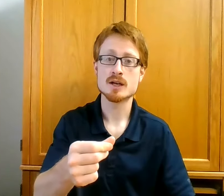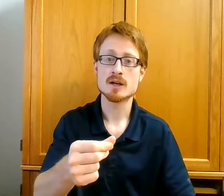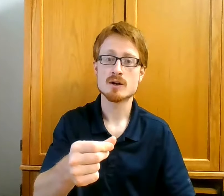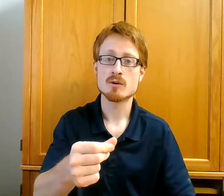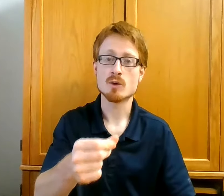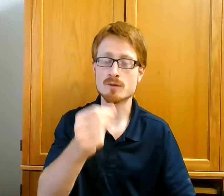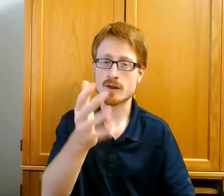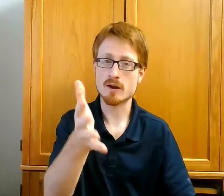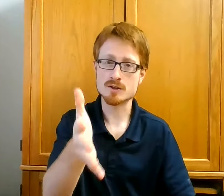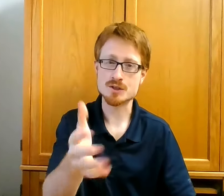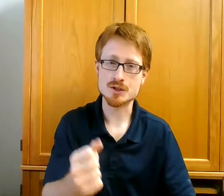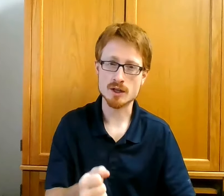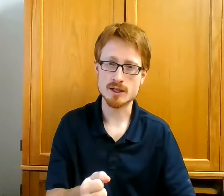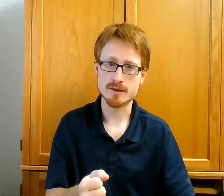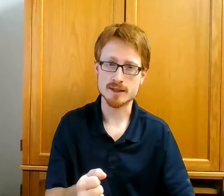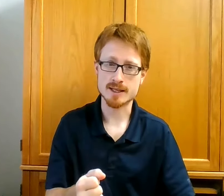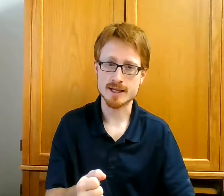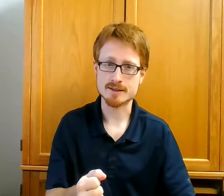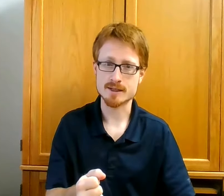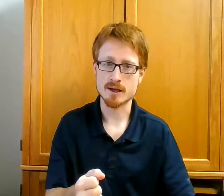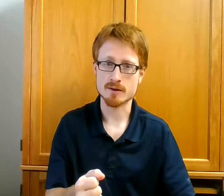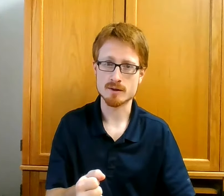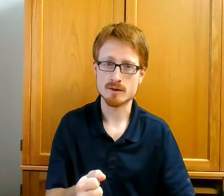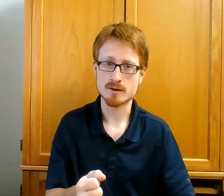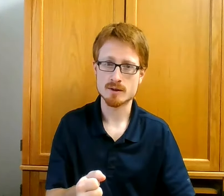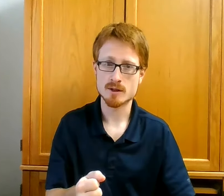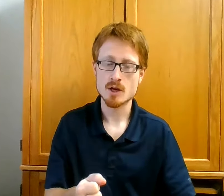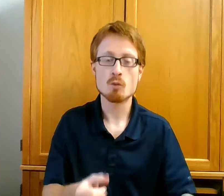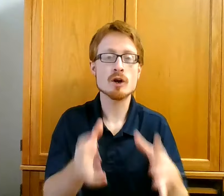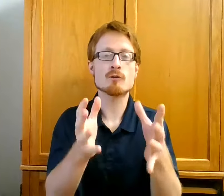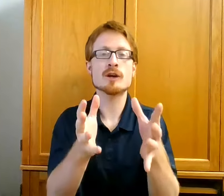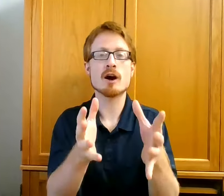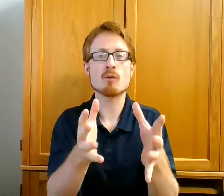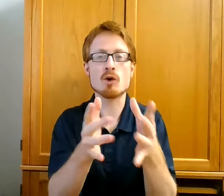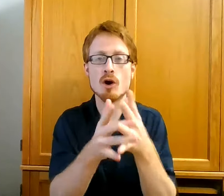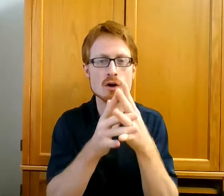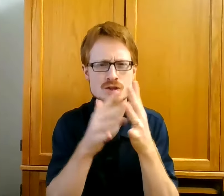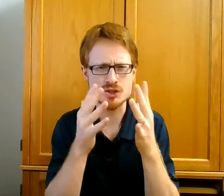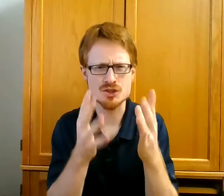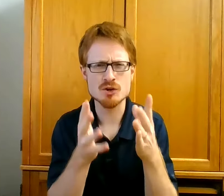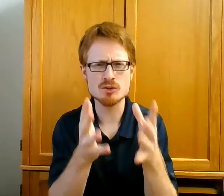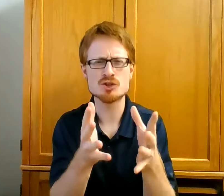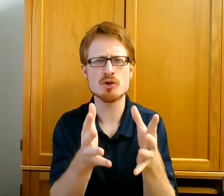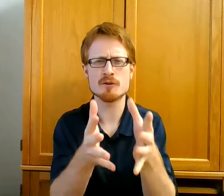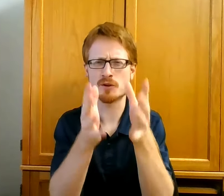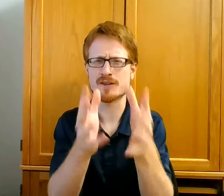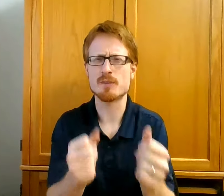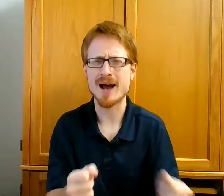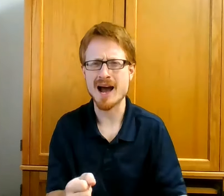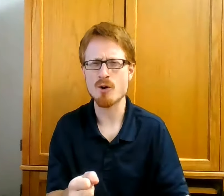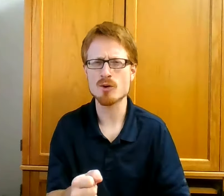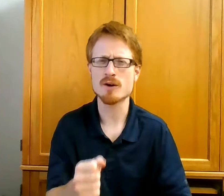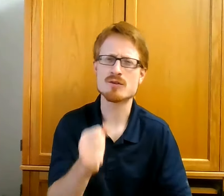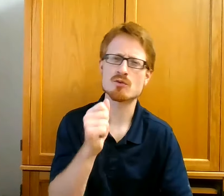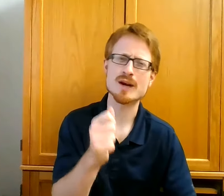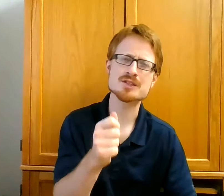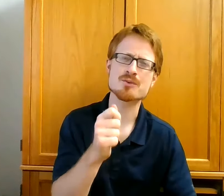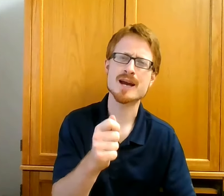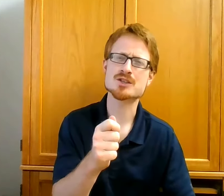what if they all just started living like that together? What if we were all just so joyful in the power of the resurrection